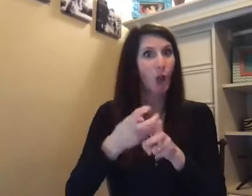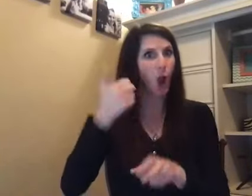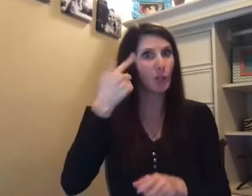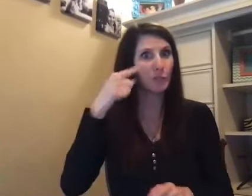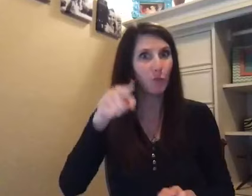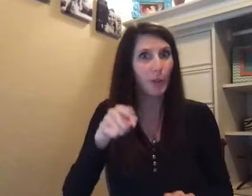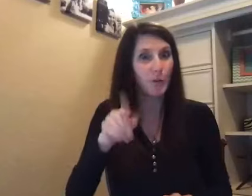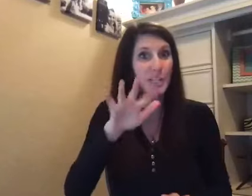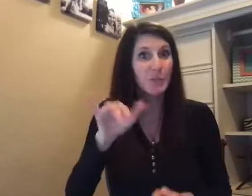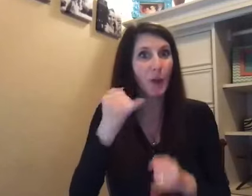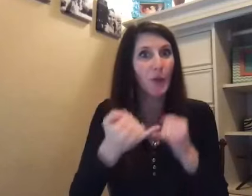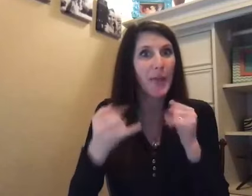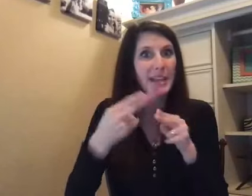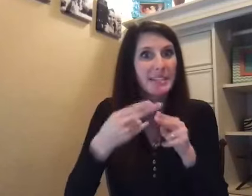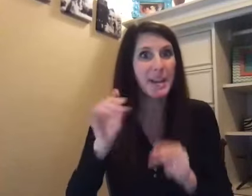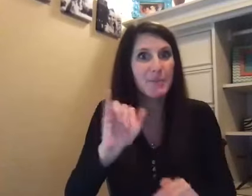harder for you to spell your last name too.